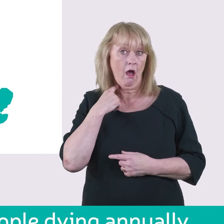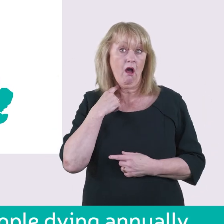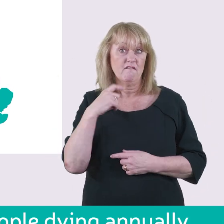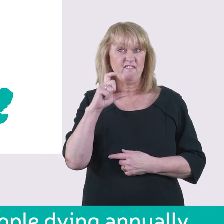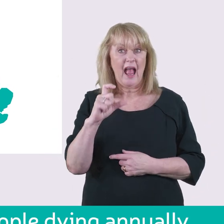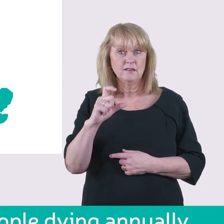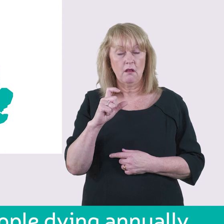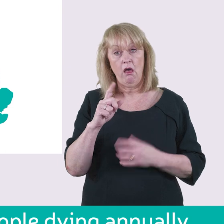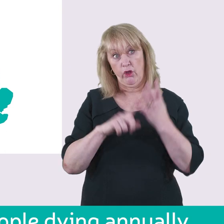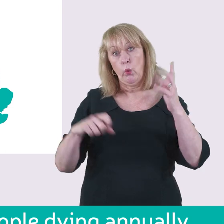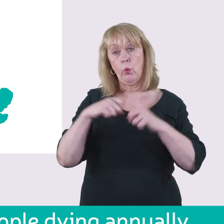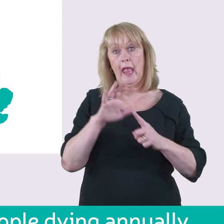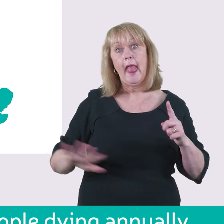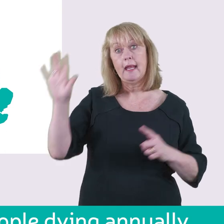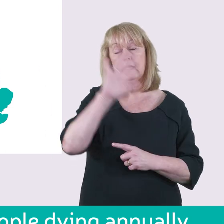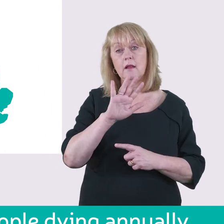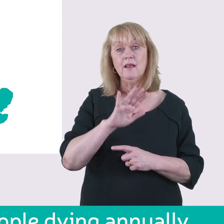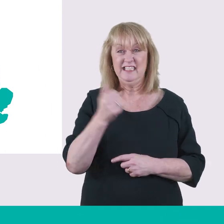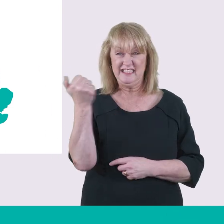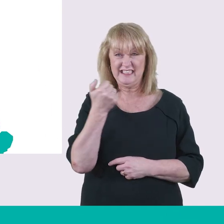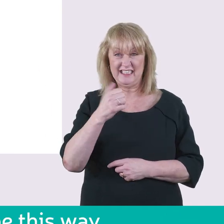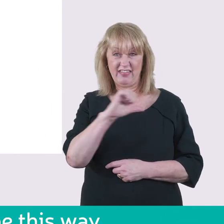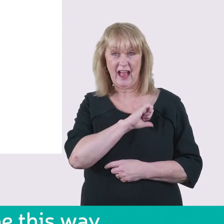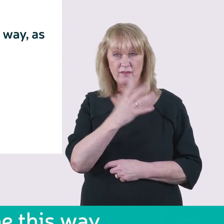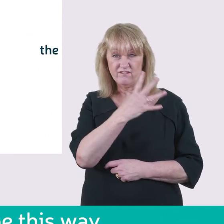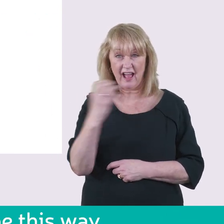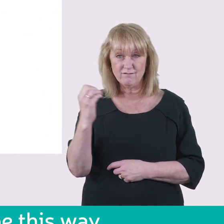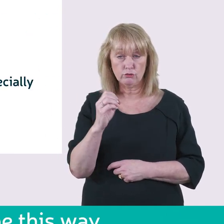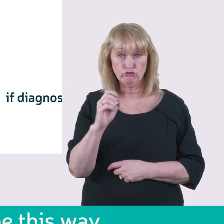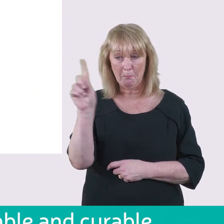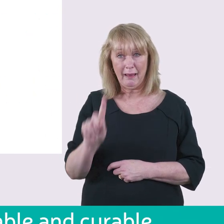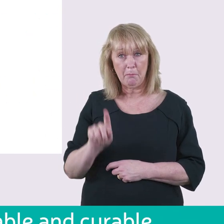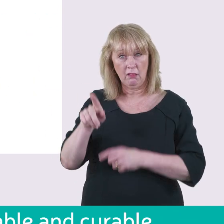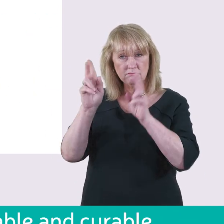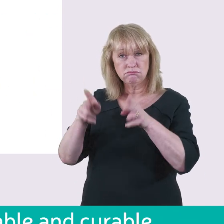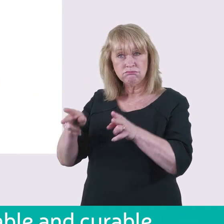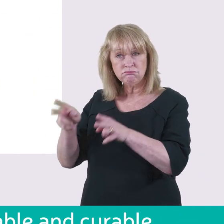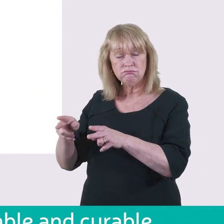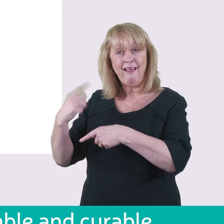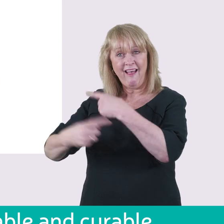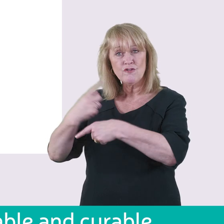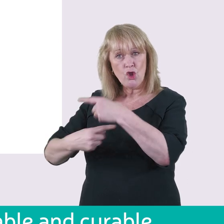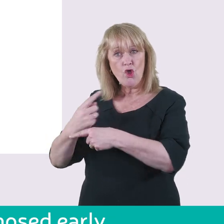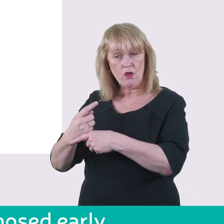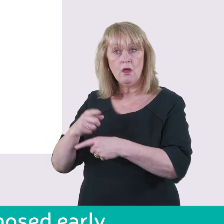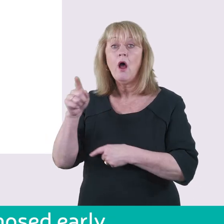than 16,500 people dying annually. But it shouldn't be this way as the disease is treatable and curable,